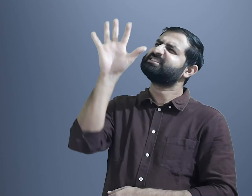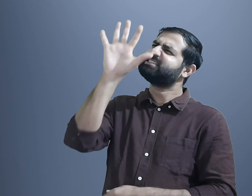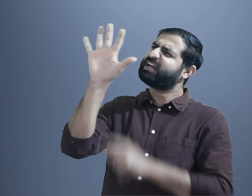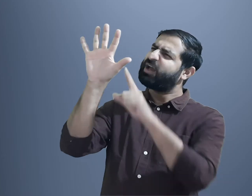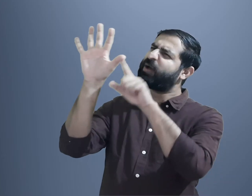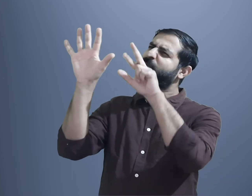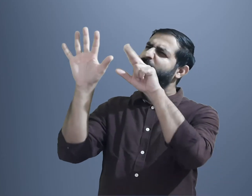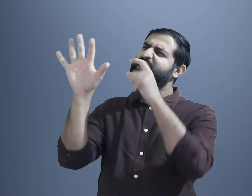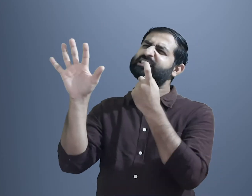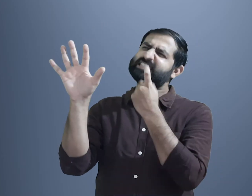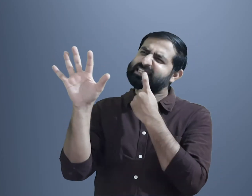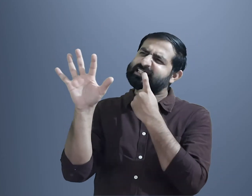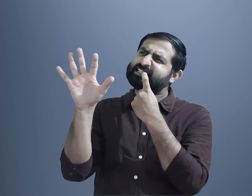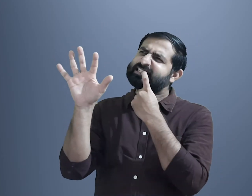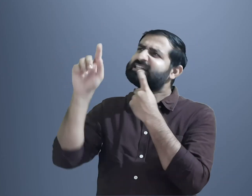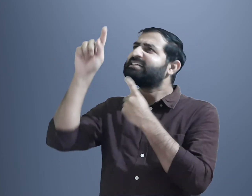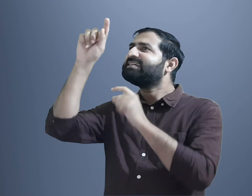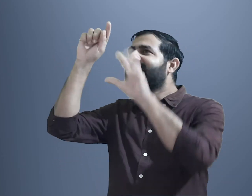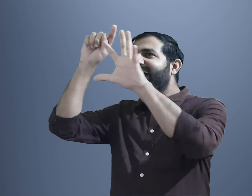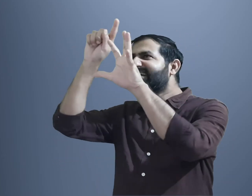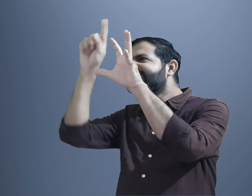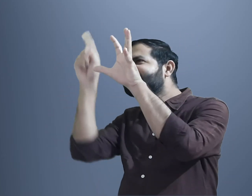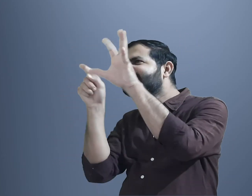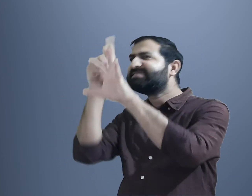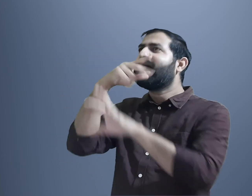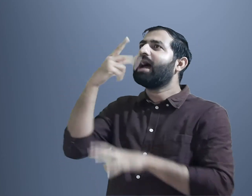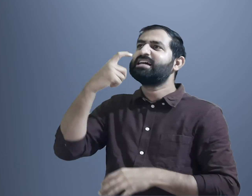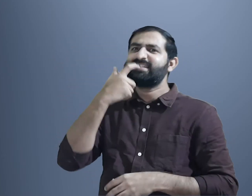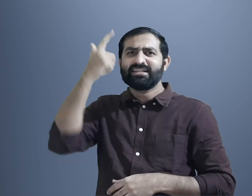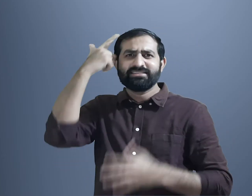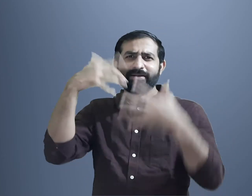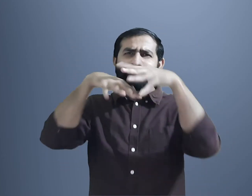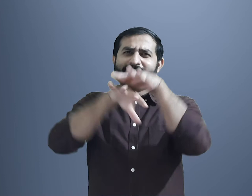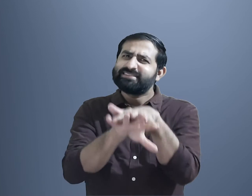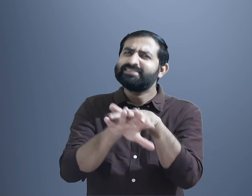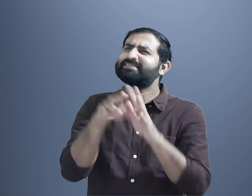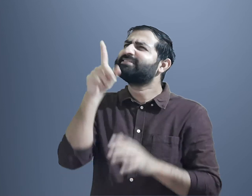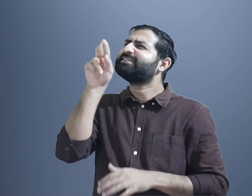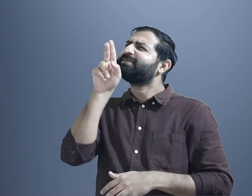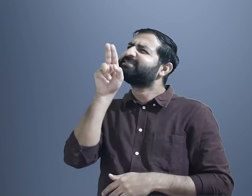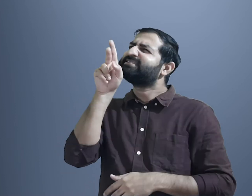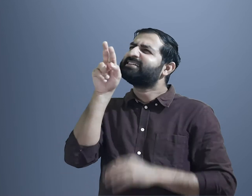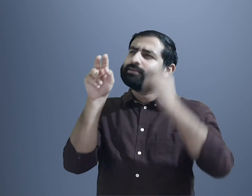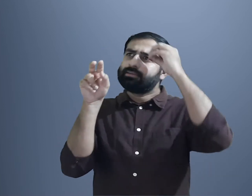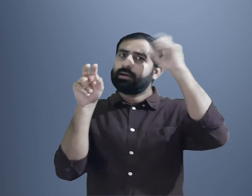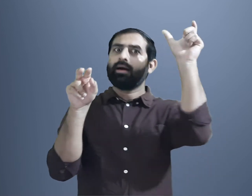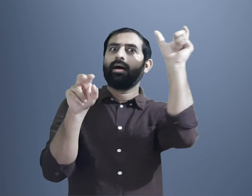They look at its color. That is white and shape. And the word manifests in the mind. That it